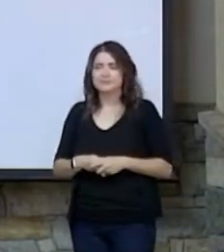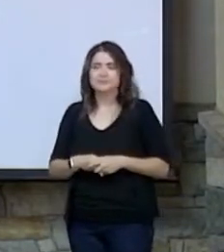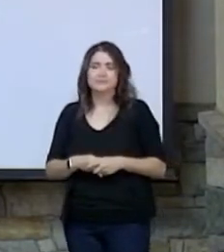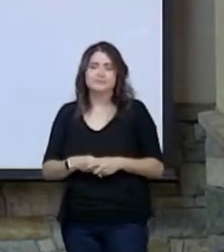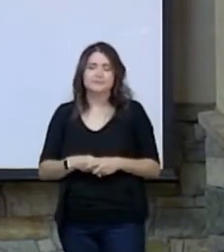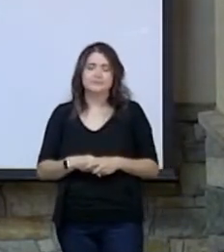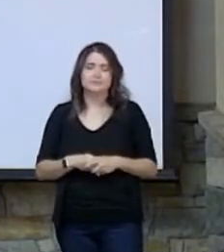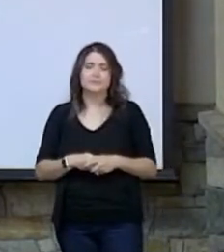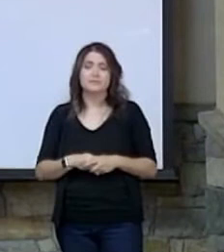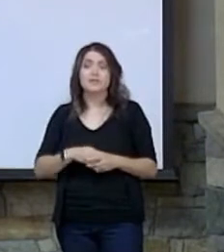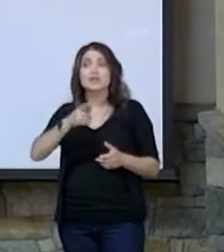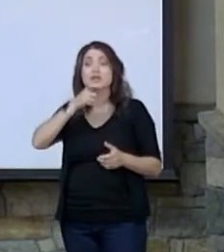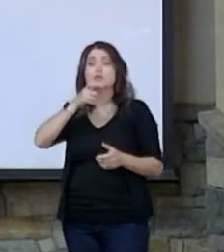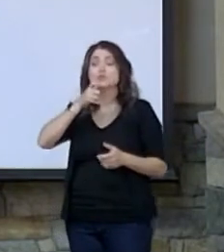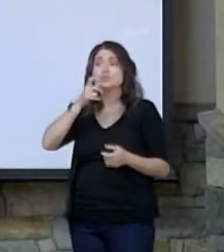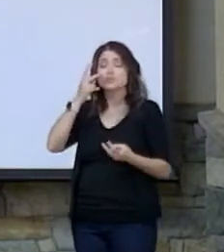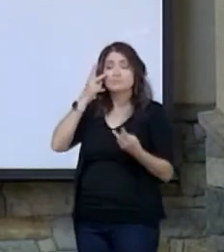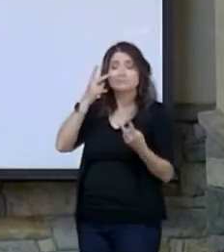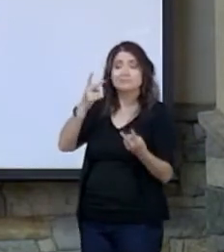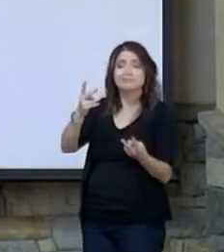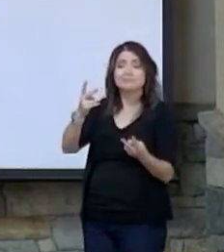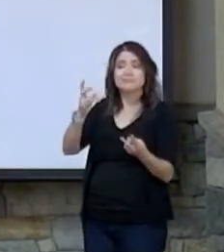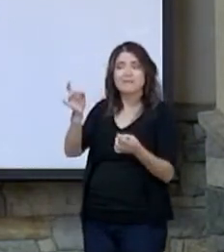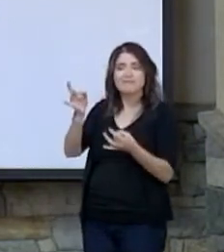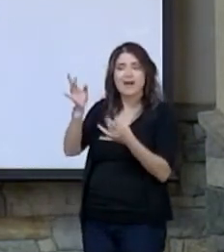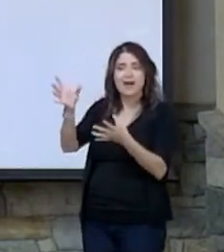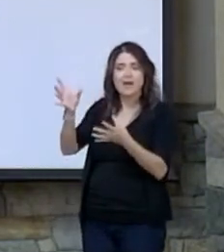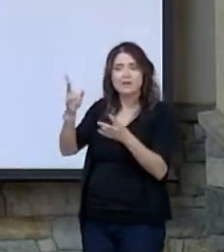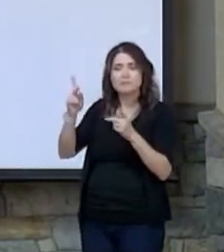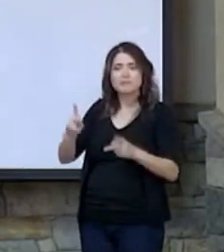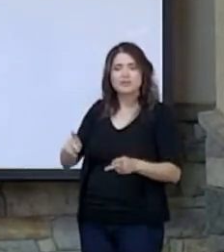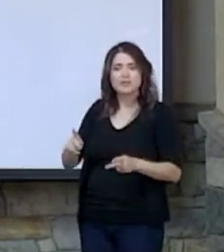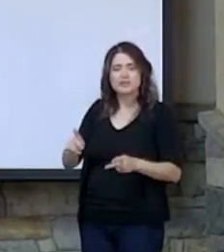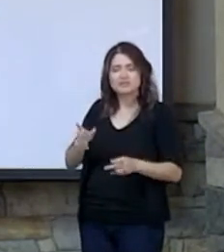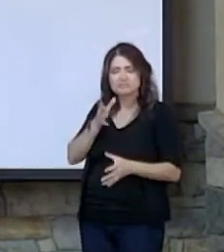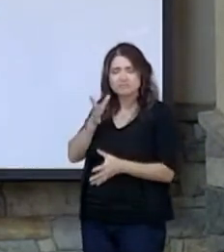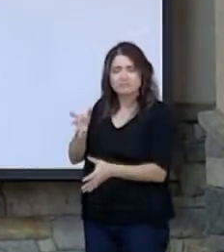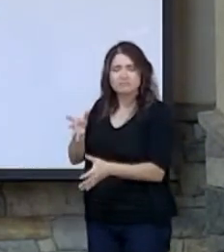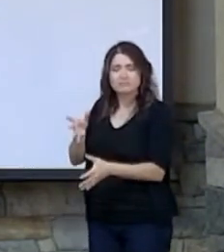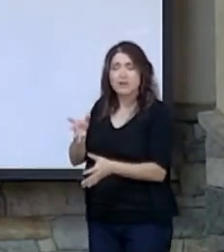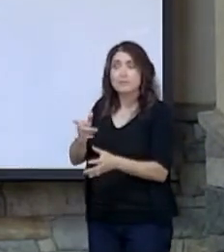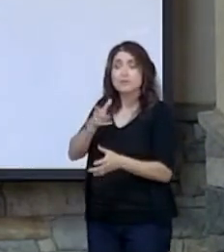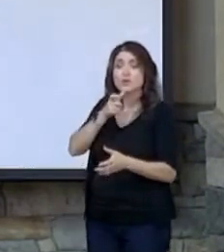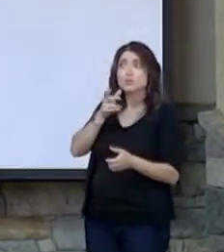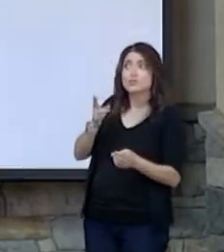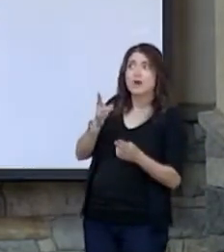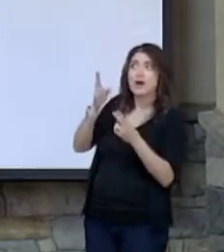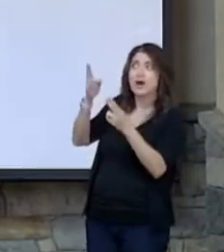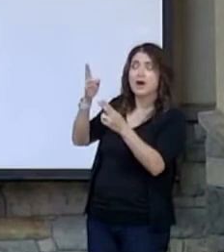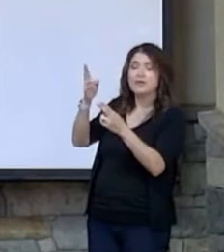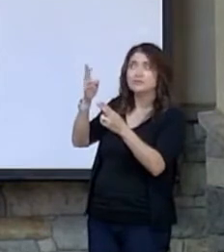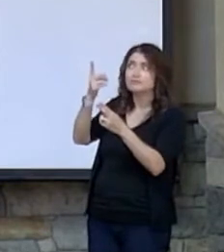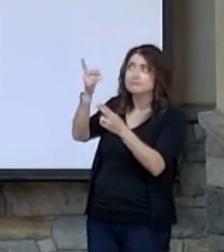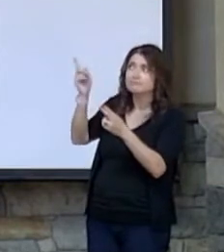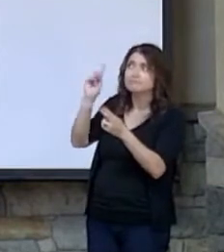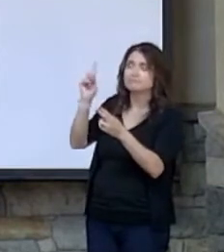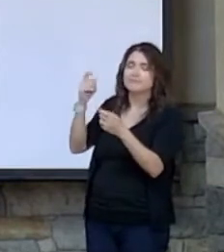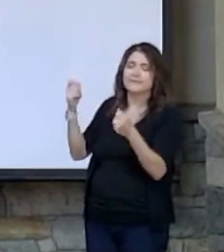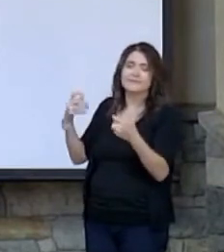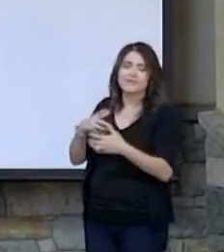In whose eyes a vile person is despised, but who honors those who fear the Lord?